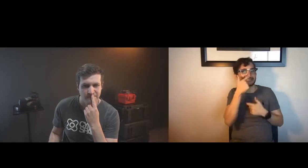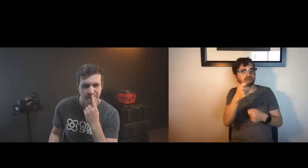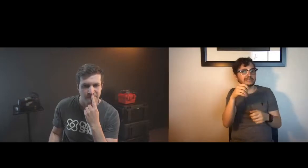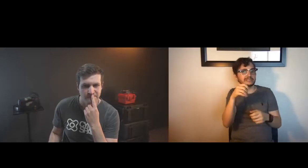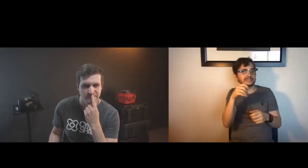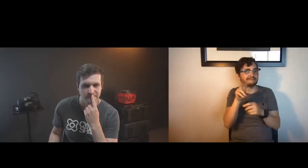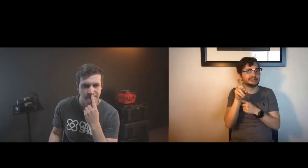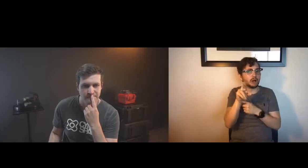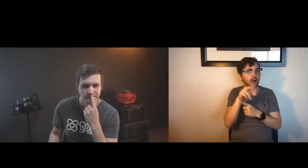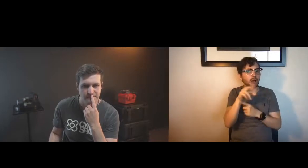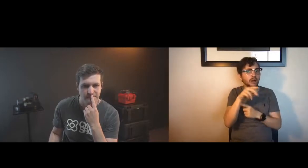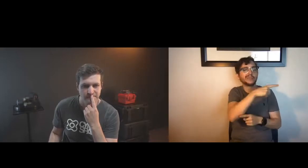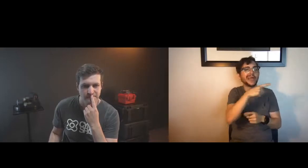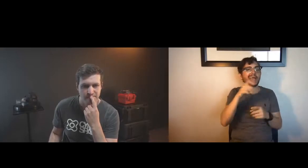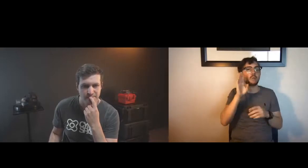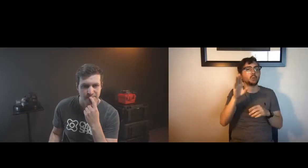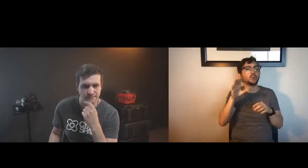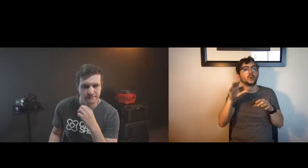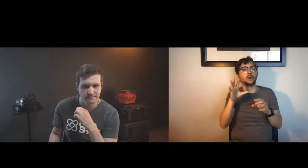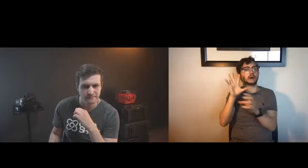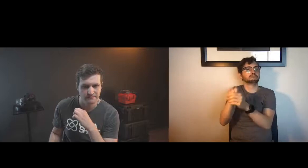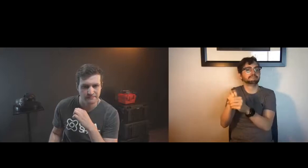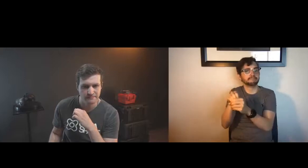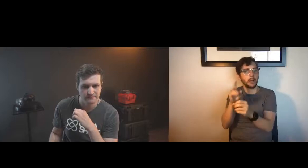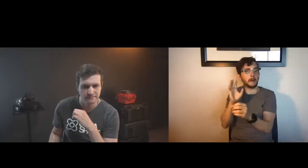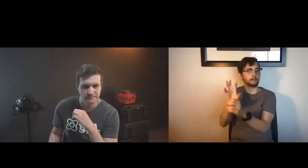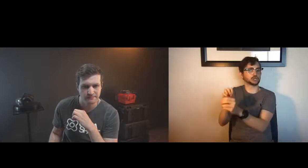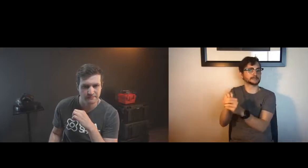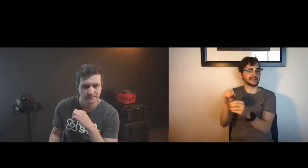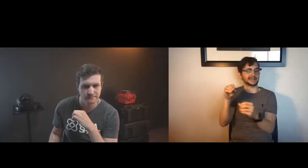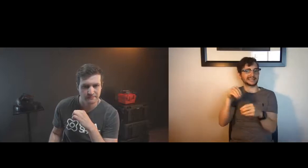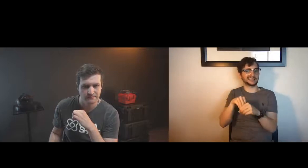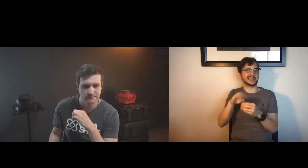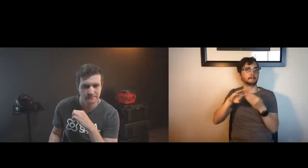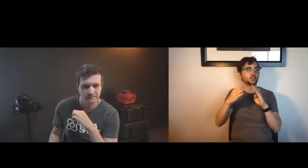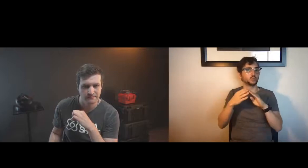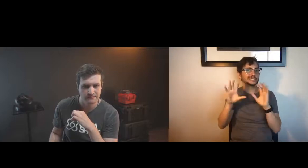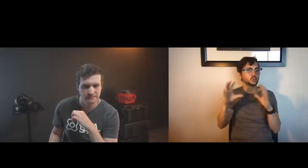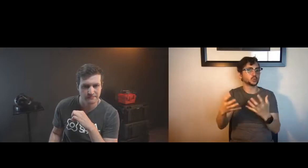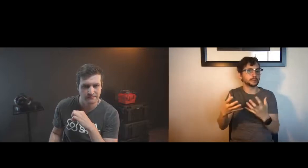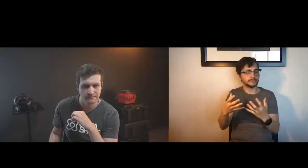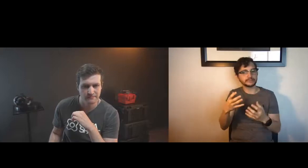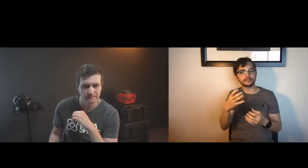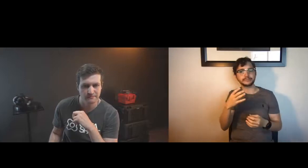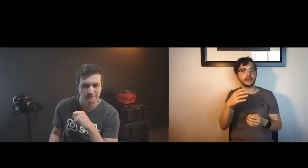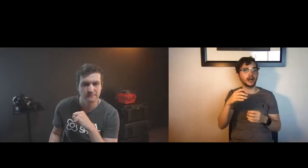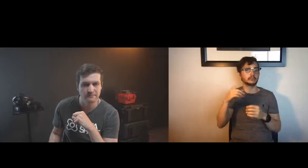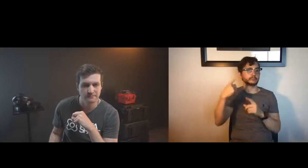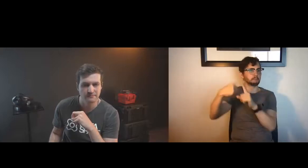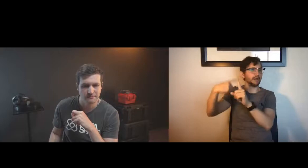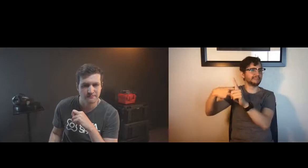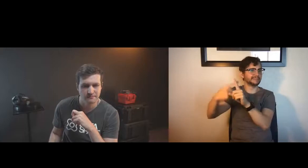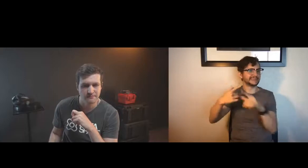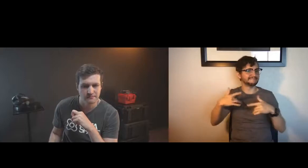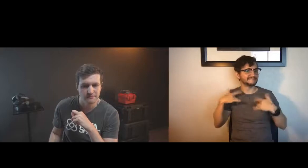backgrounds from anything tech related but they have a personal interest as an enthusiast or a hobbyist in vr so they participate in these